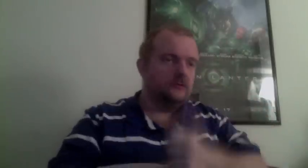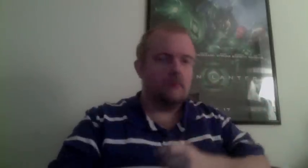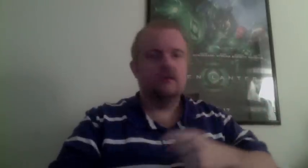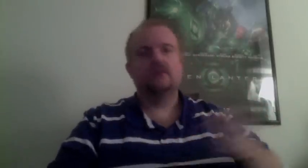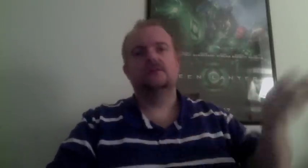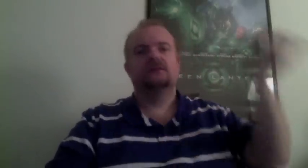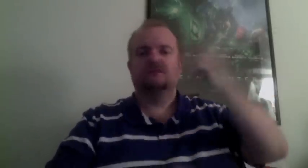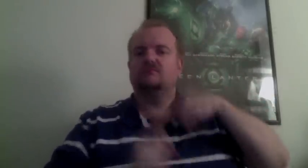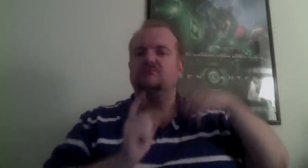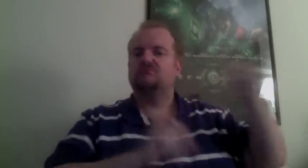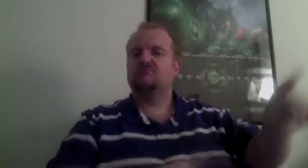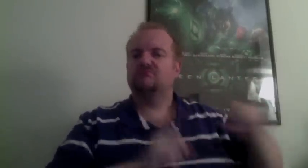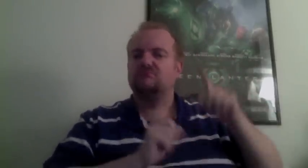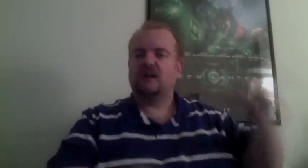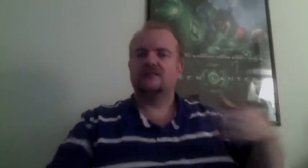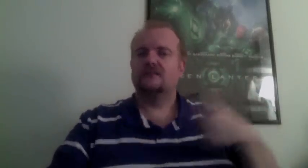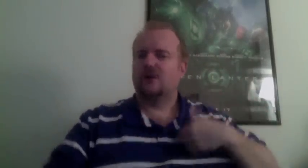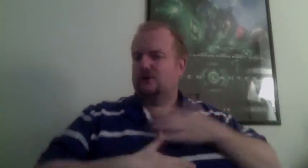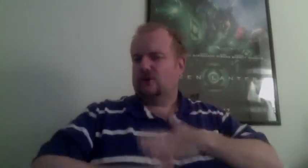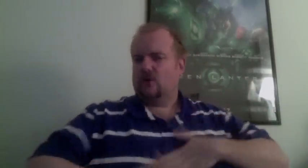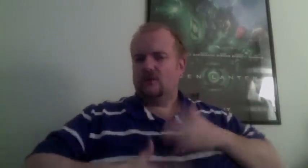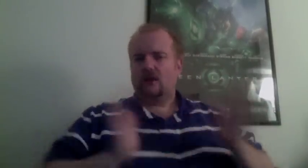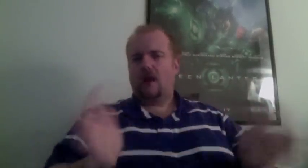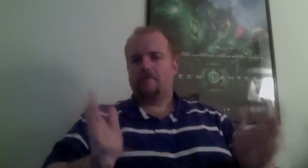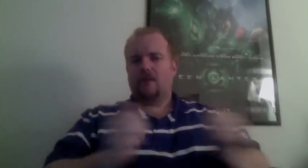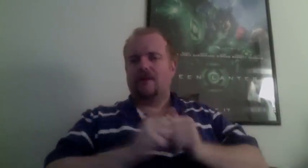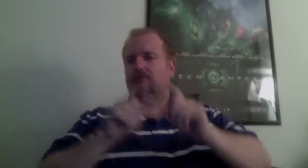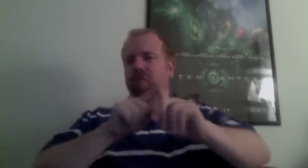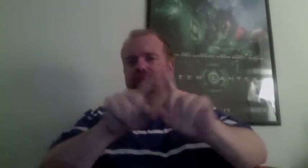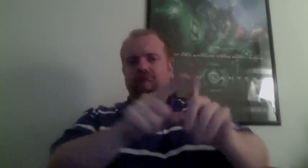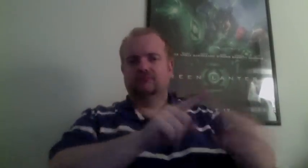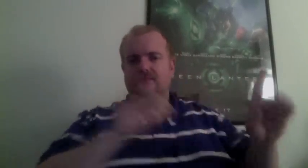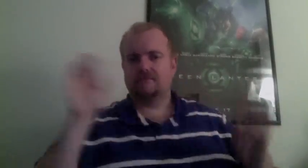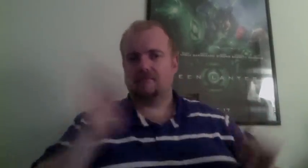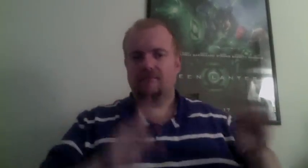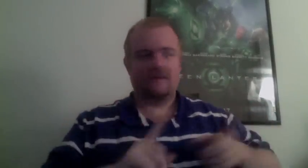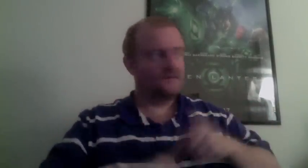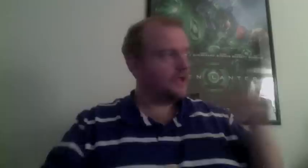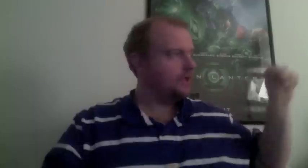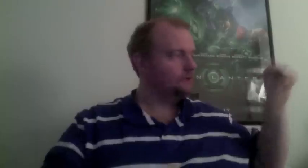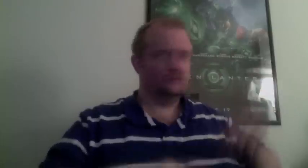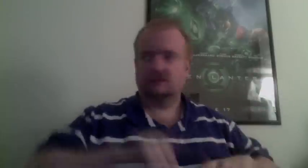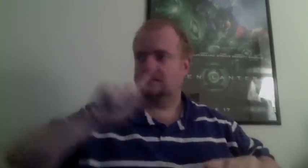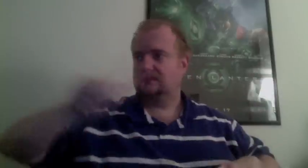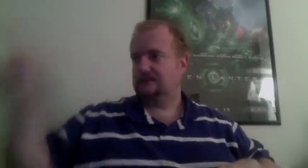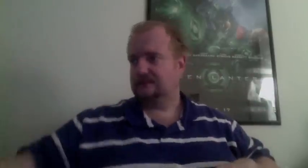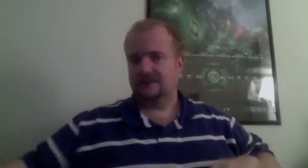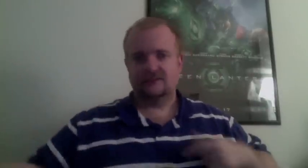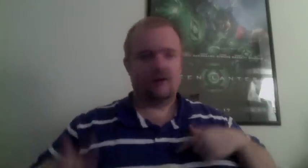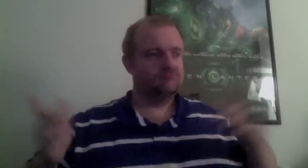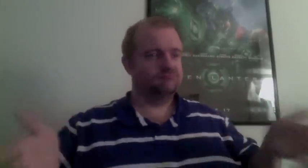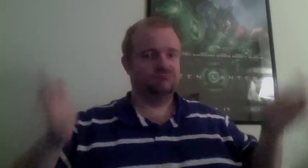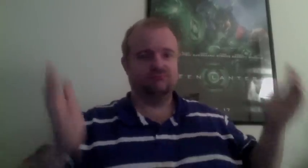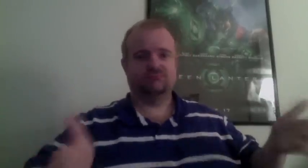What sets the U.S. F-18 apart is an advanced electronic system that few other aircrafts can compete with.